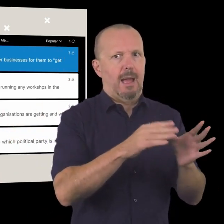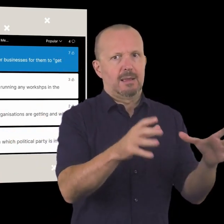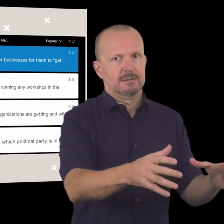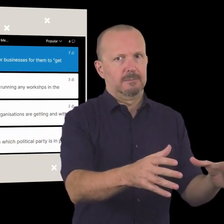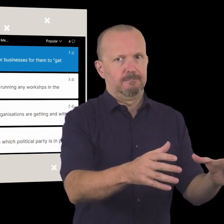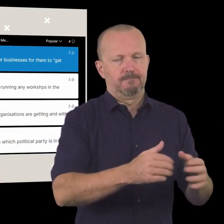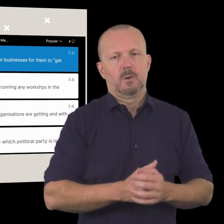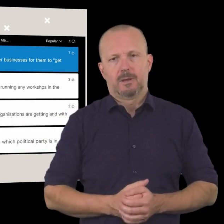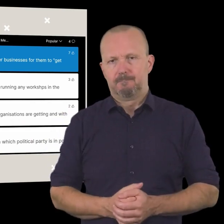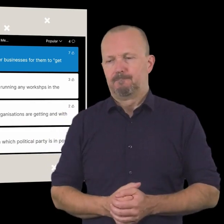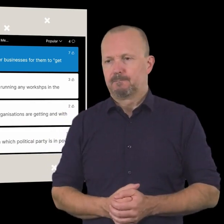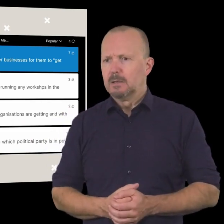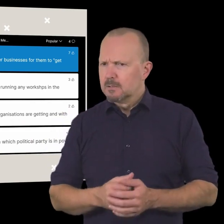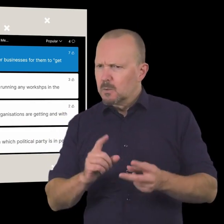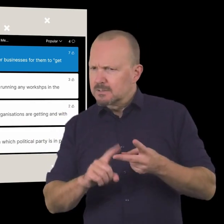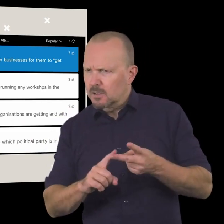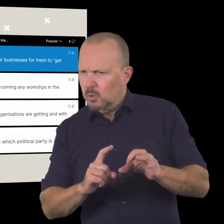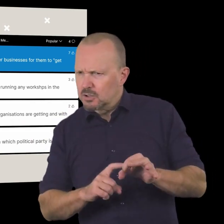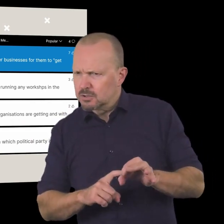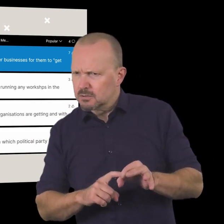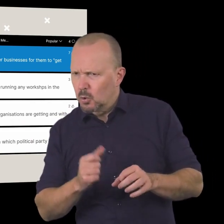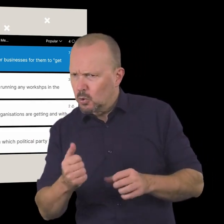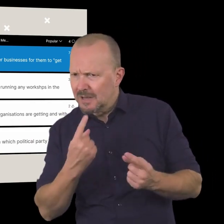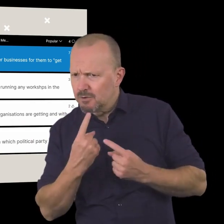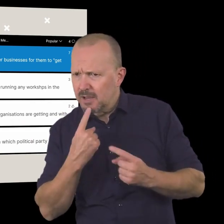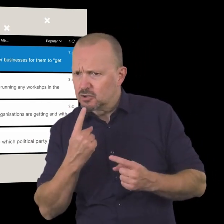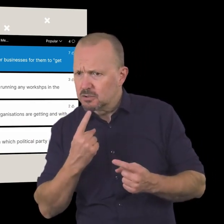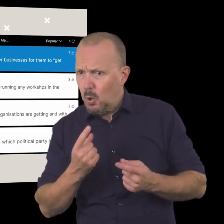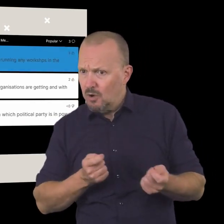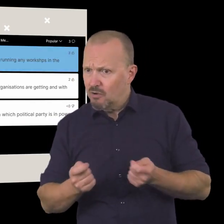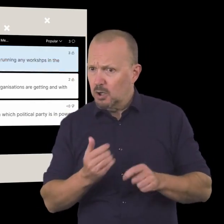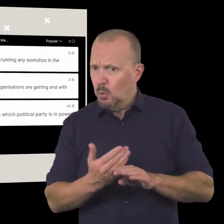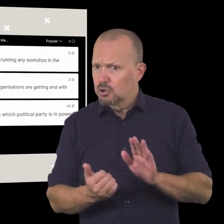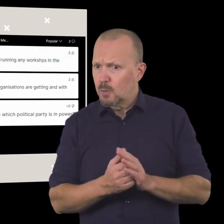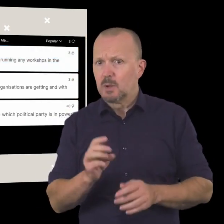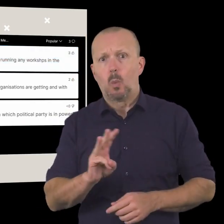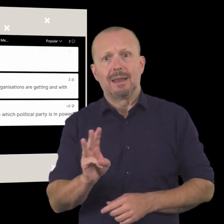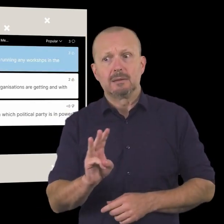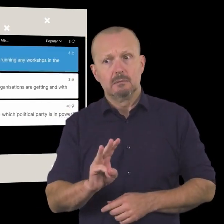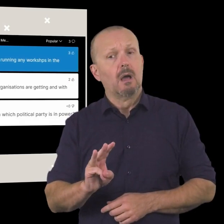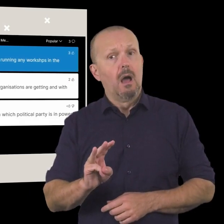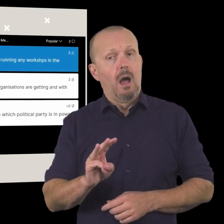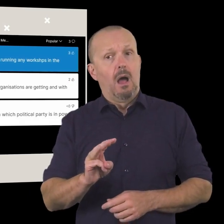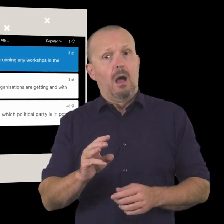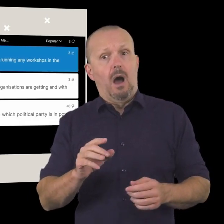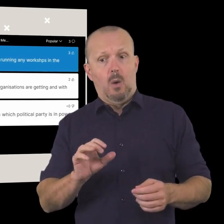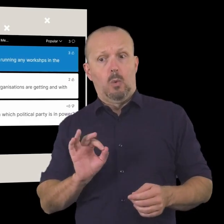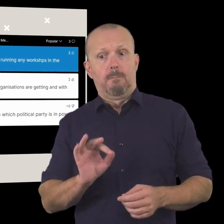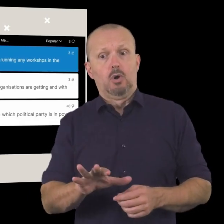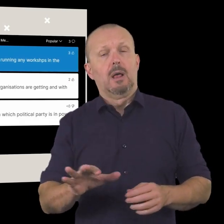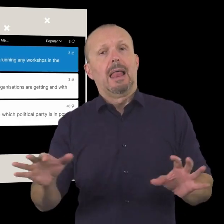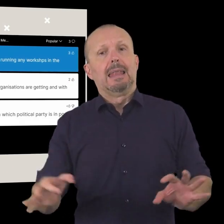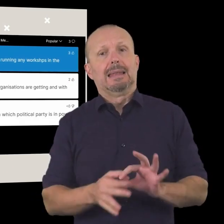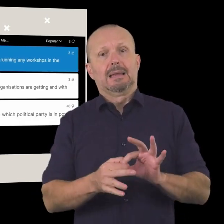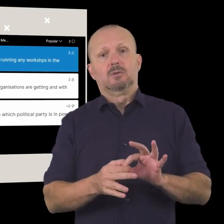uh so second question fantastic information are you running any workshops in the wellington region so we'll let you know i'll put a link to our